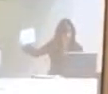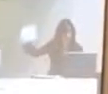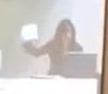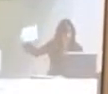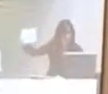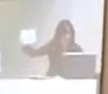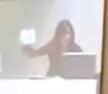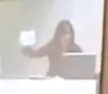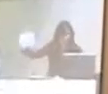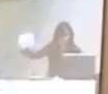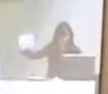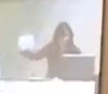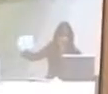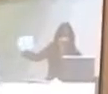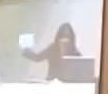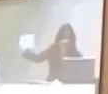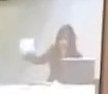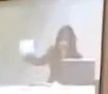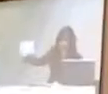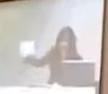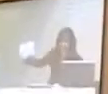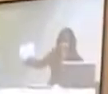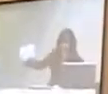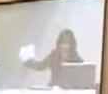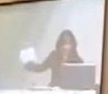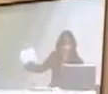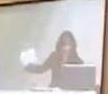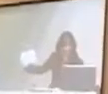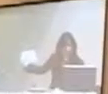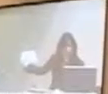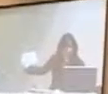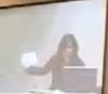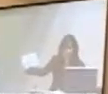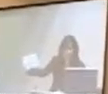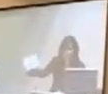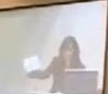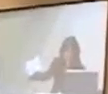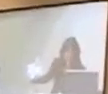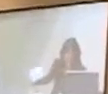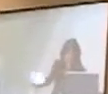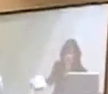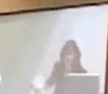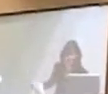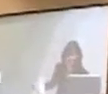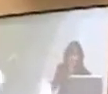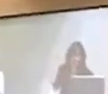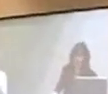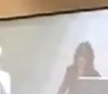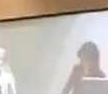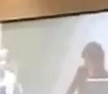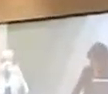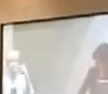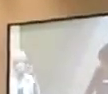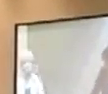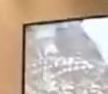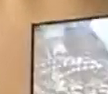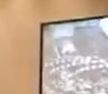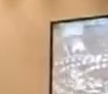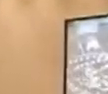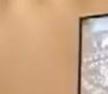staff here who are here to collect them. Please leave them with us. We'd like to hear everybody's comments. Thank you very much.